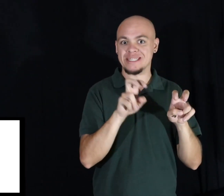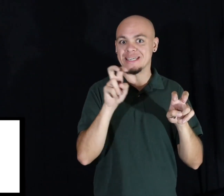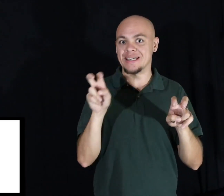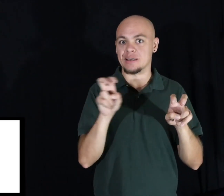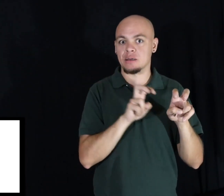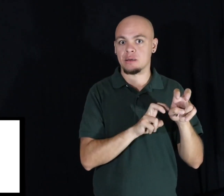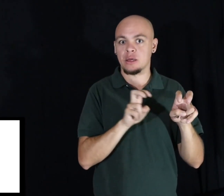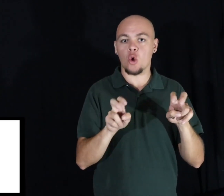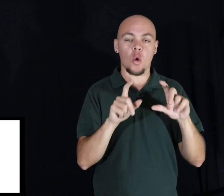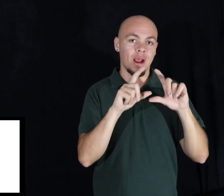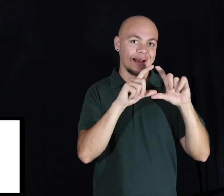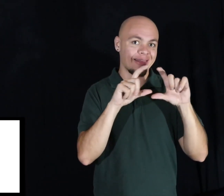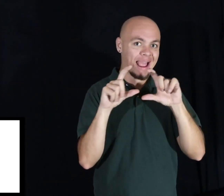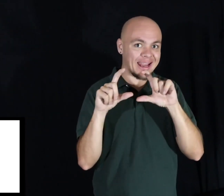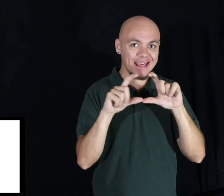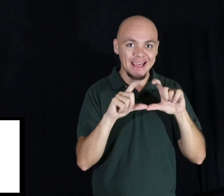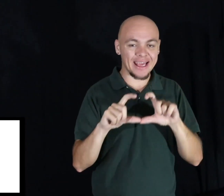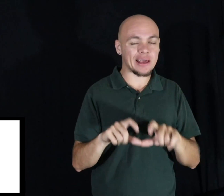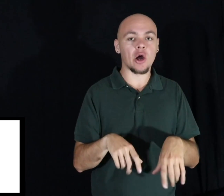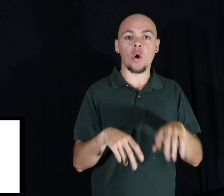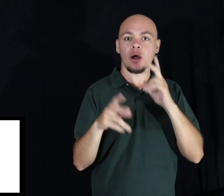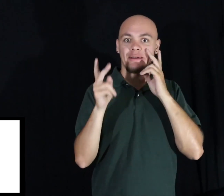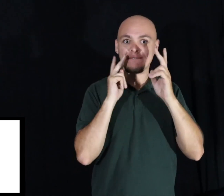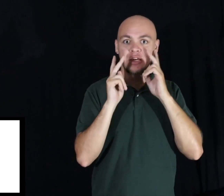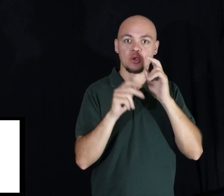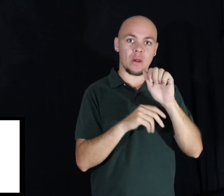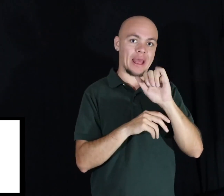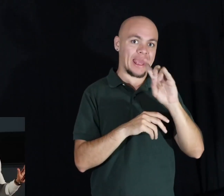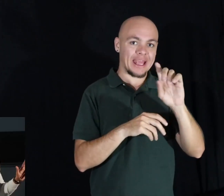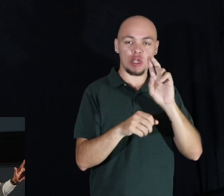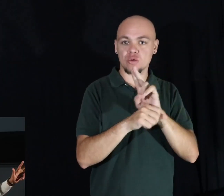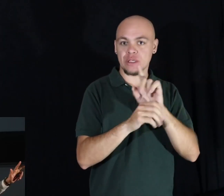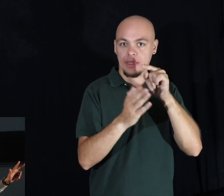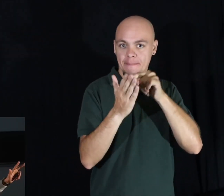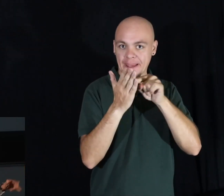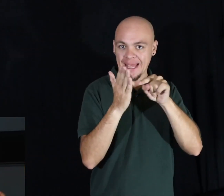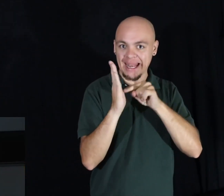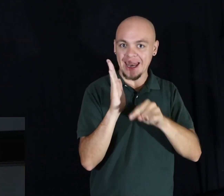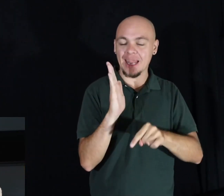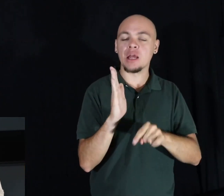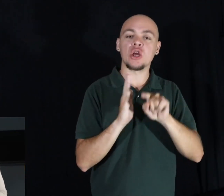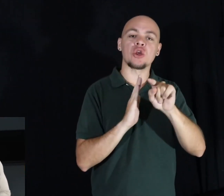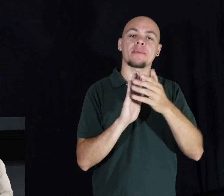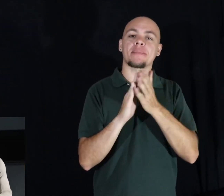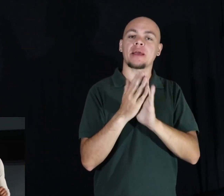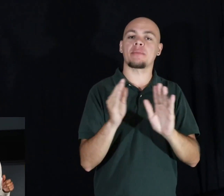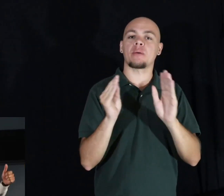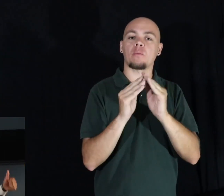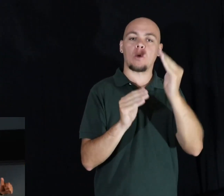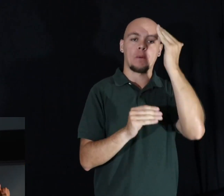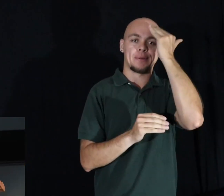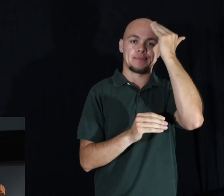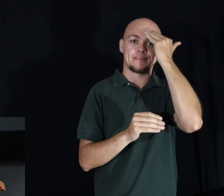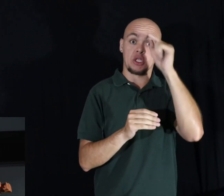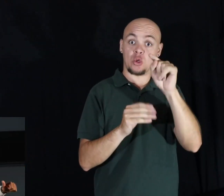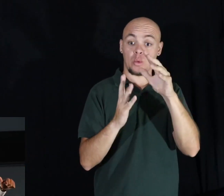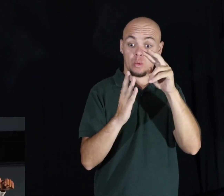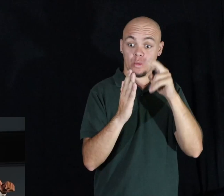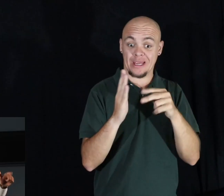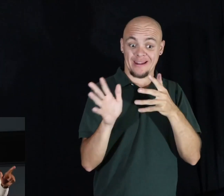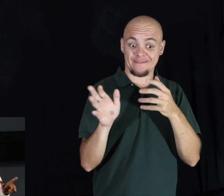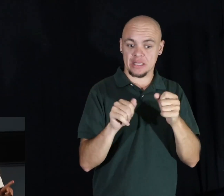gliding, or visual aids such as a pacer, you'll be more familiar. Not only will you read faster,